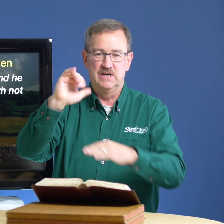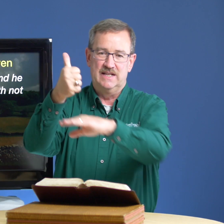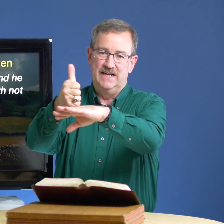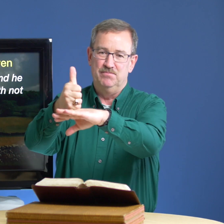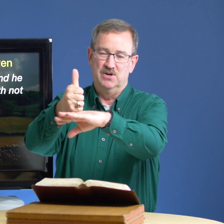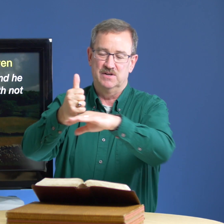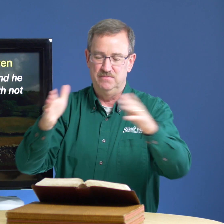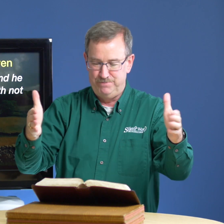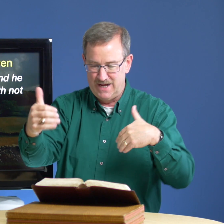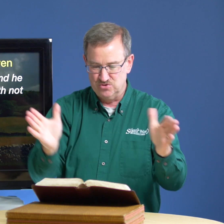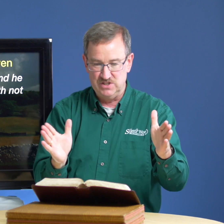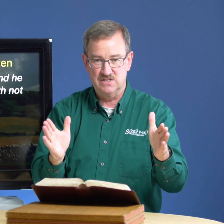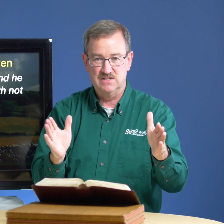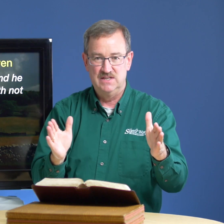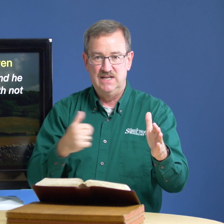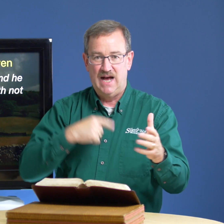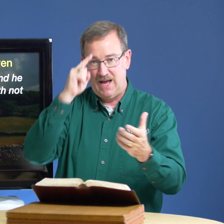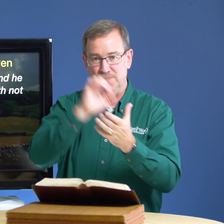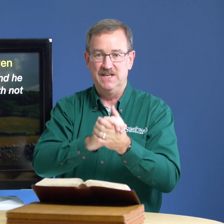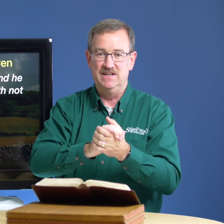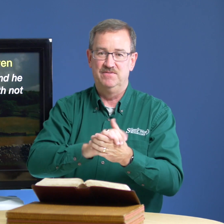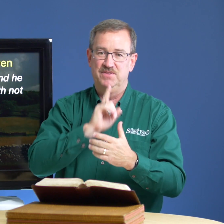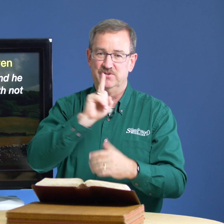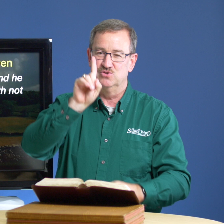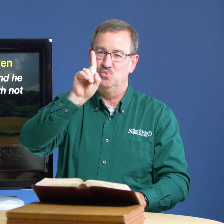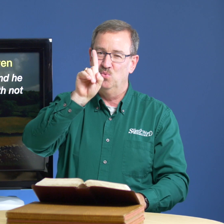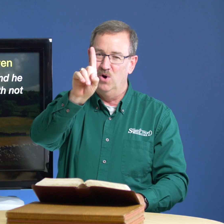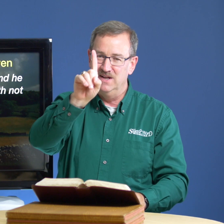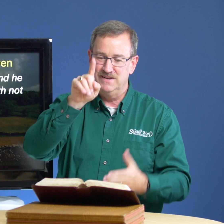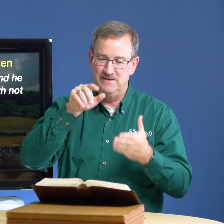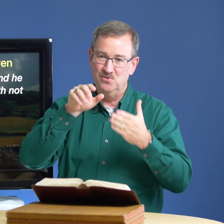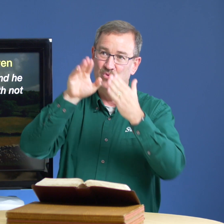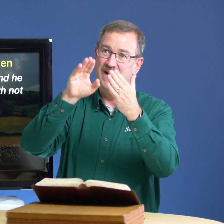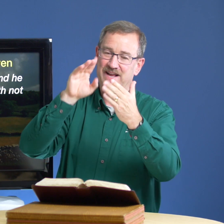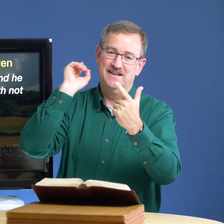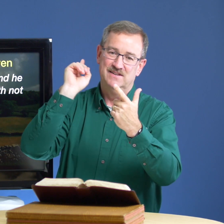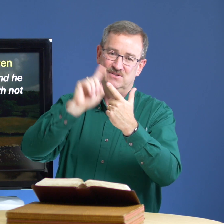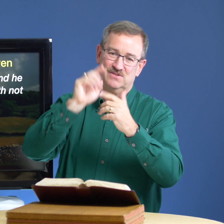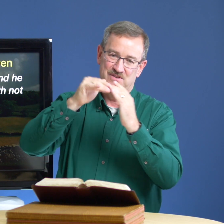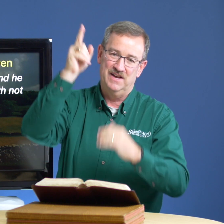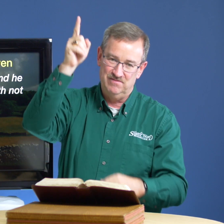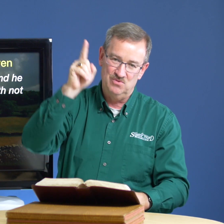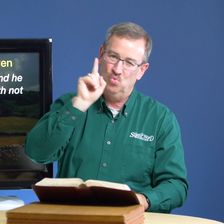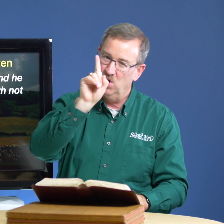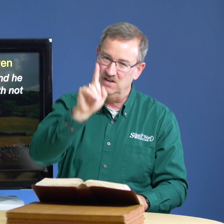landmark boundaries i believe there is one way to heaven one